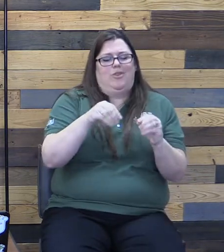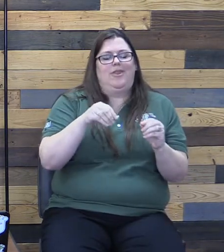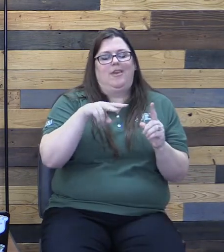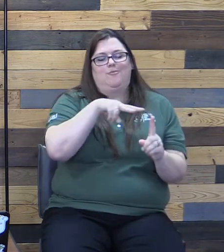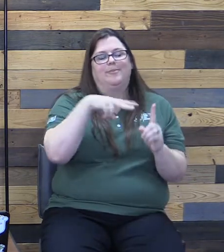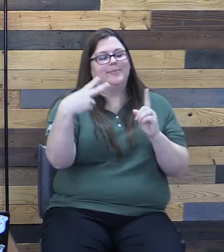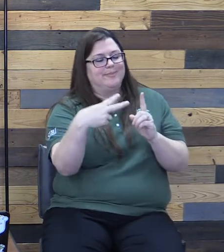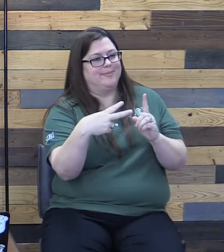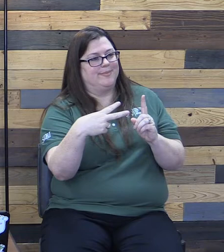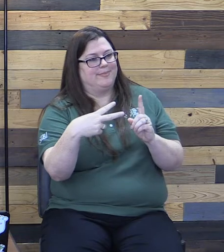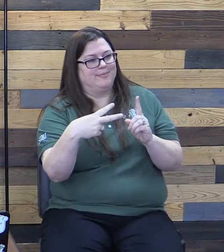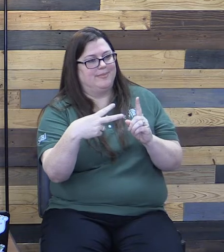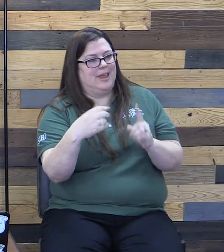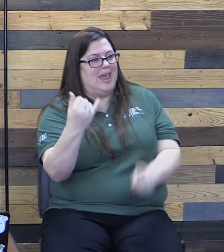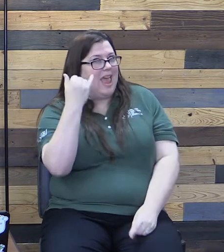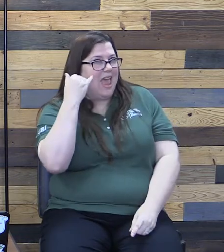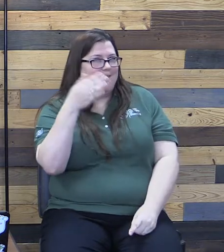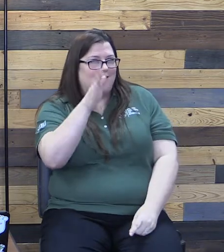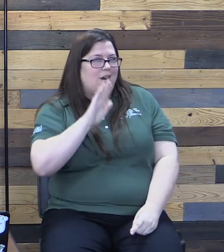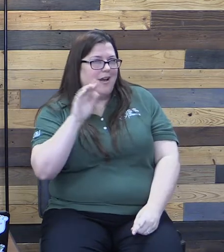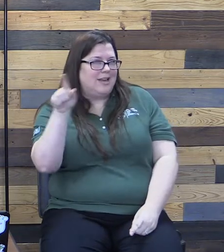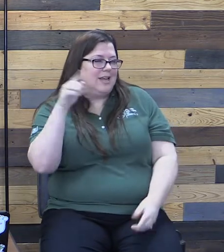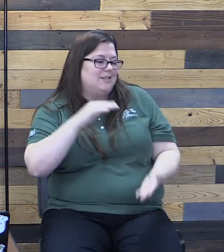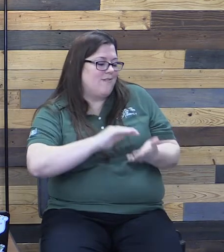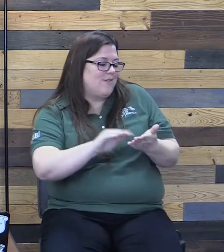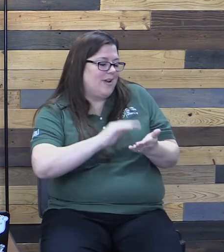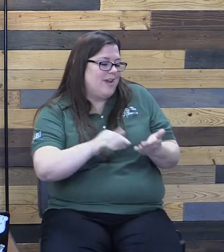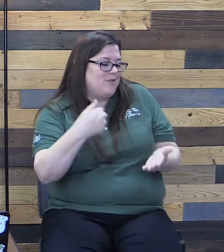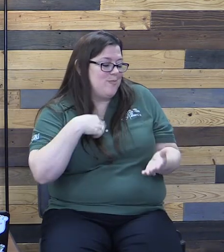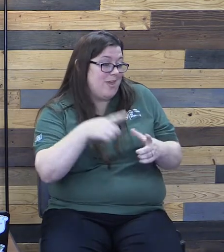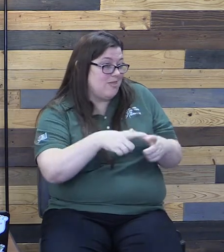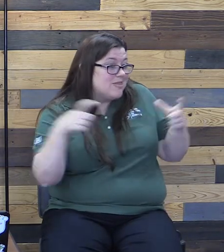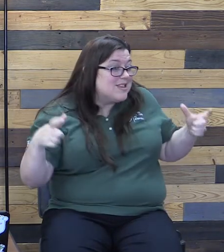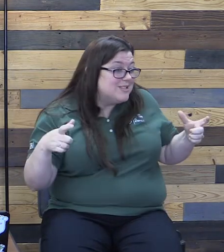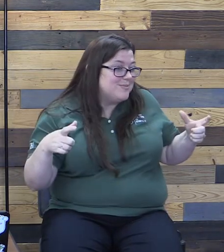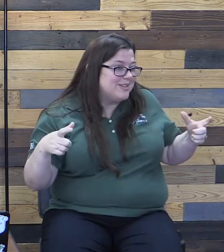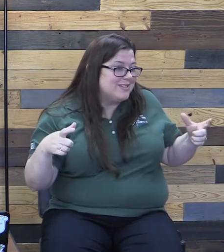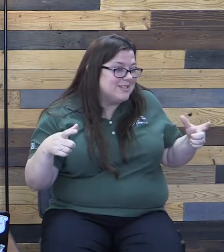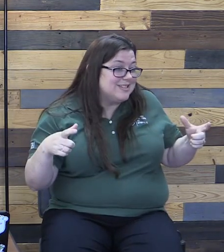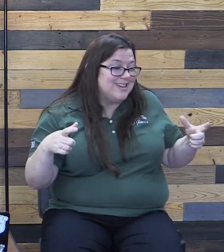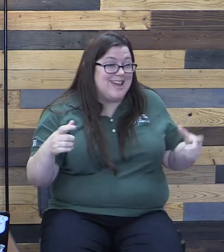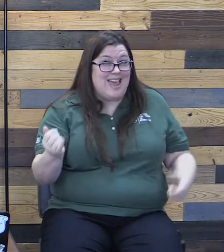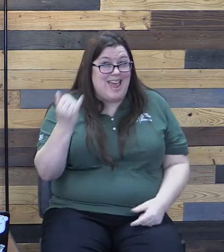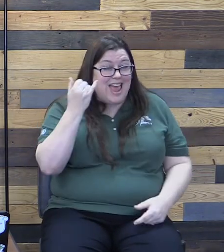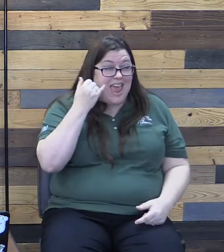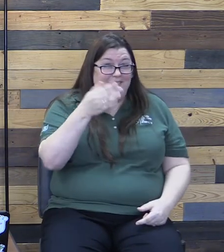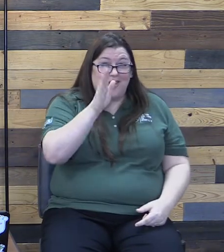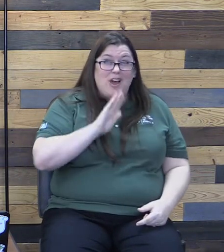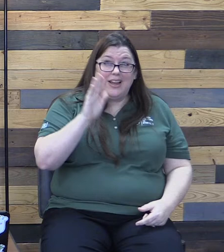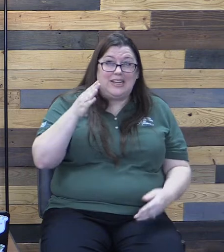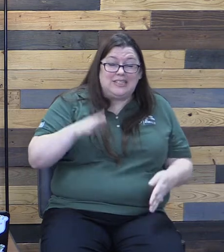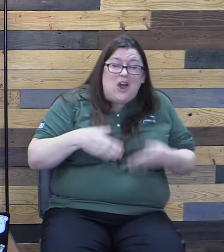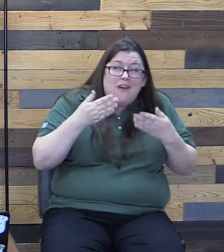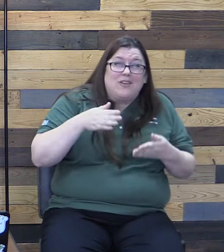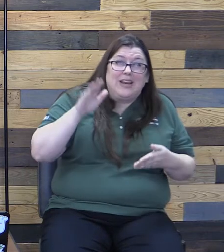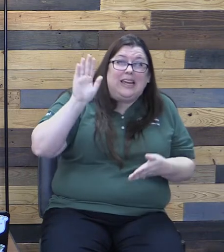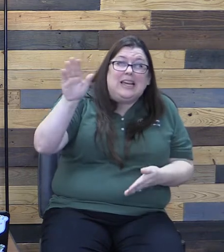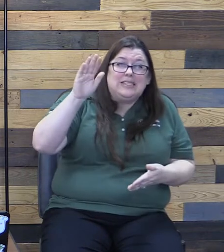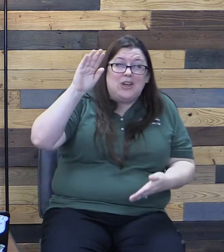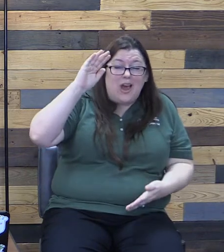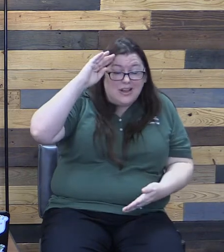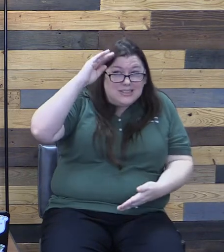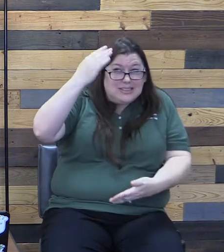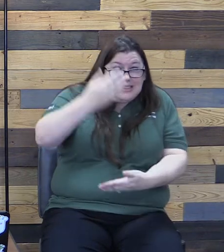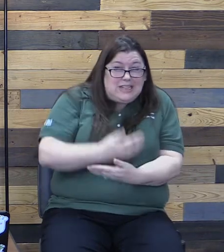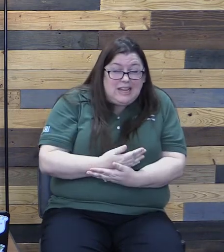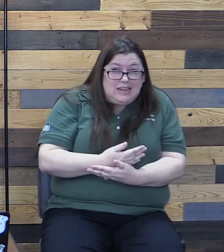If God has forgiven me this much, if God has, hmm, offered his own son, given his own life,